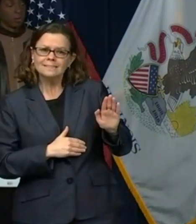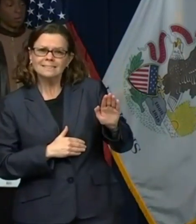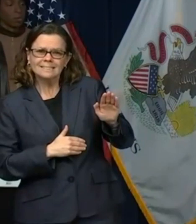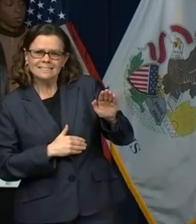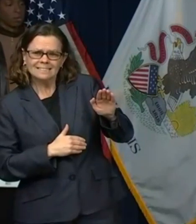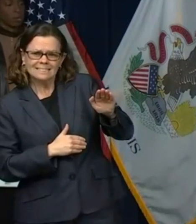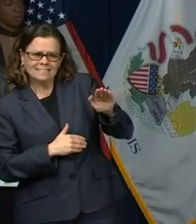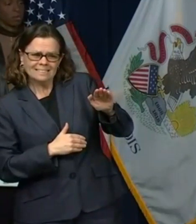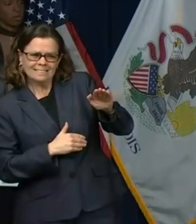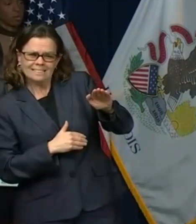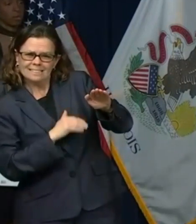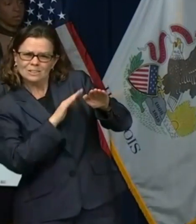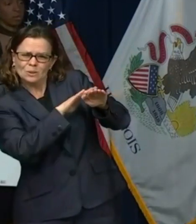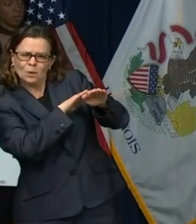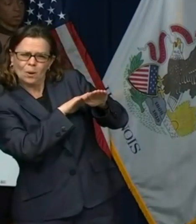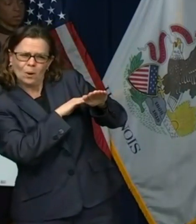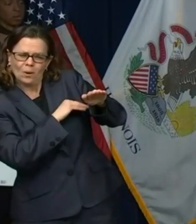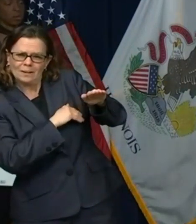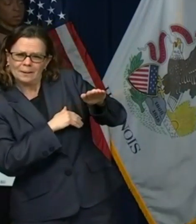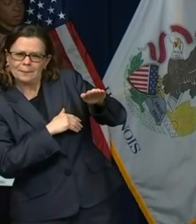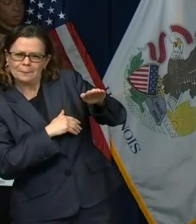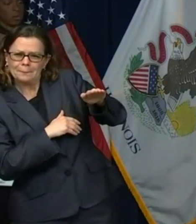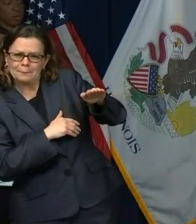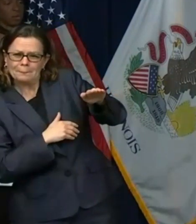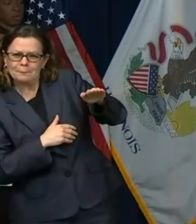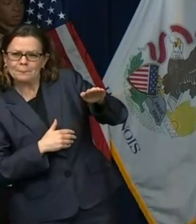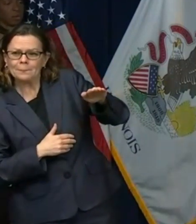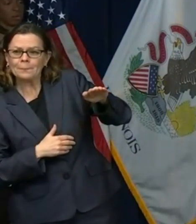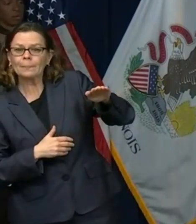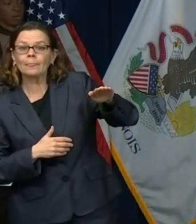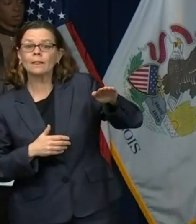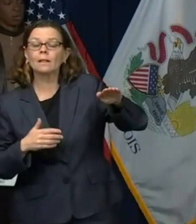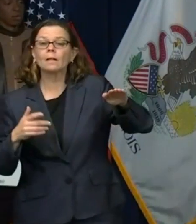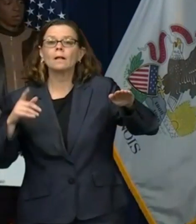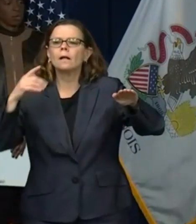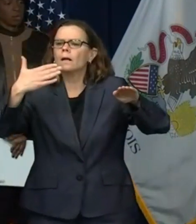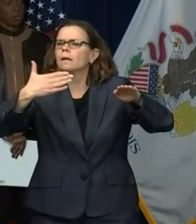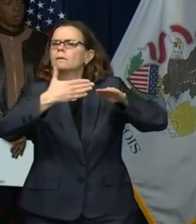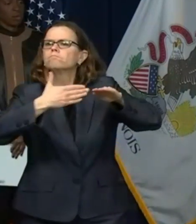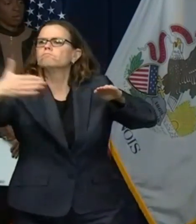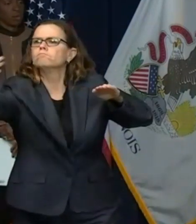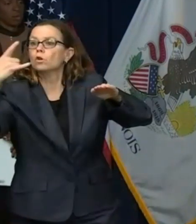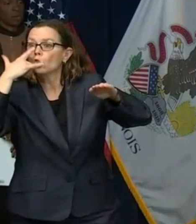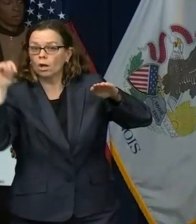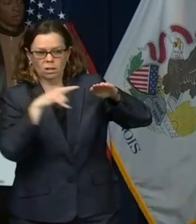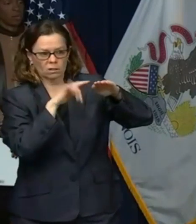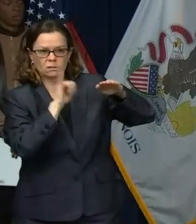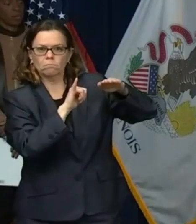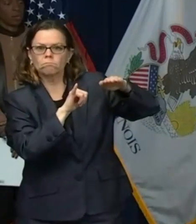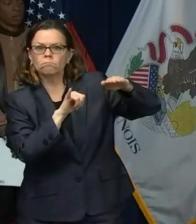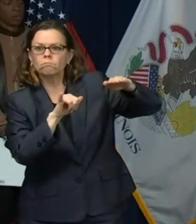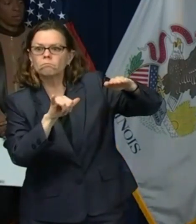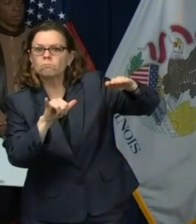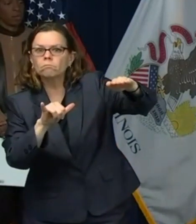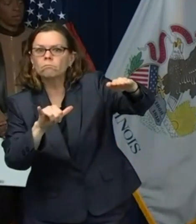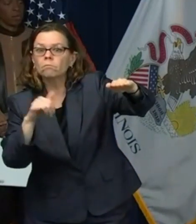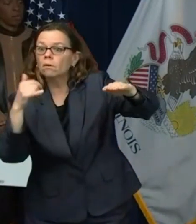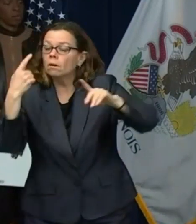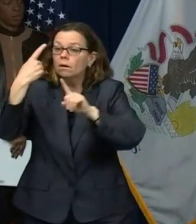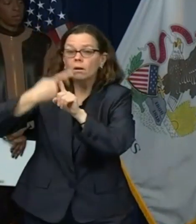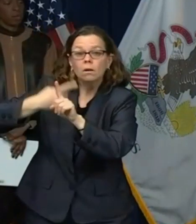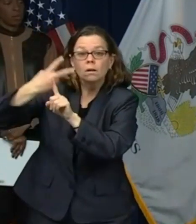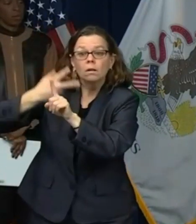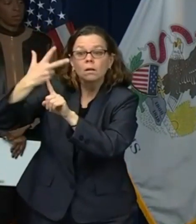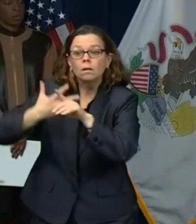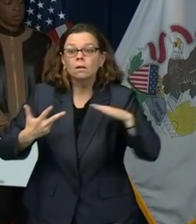so I don't know whether there will be any prolonged period of plateau. I hope that we're able to simply peak and start